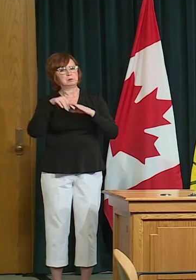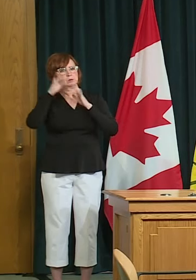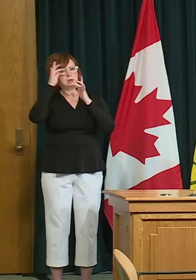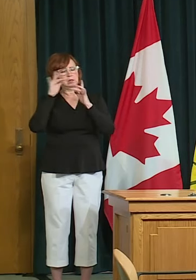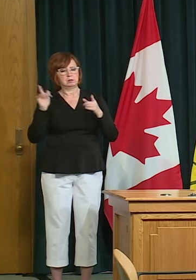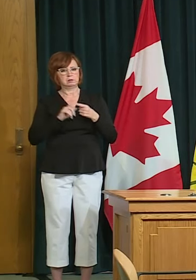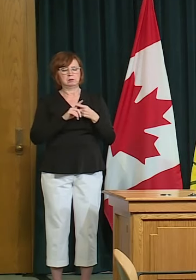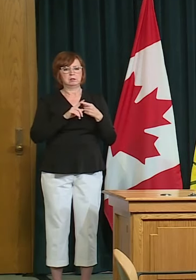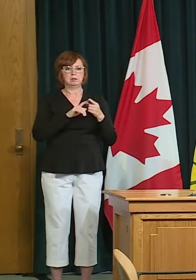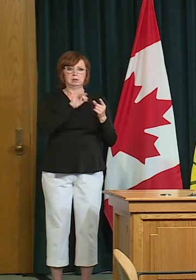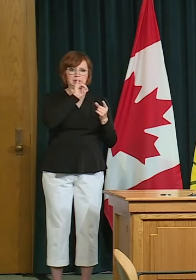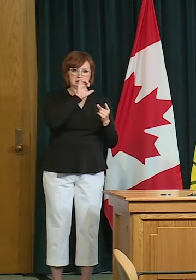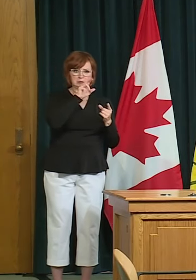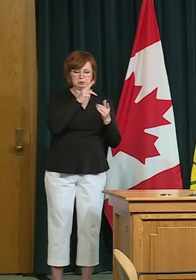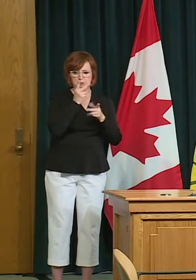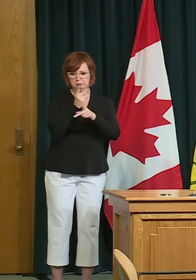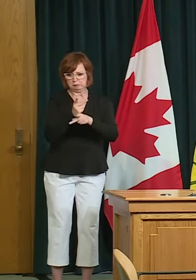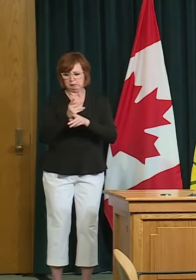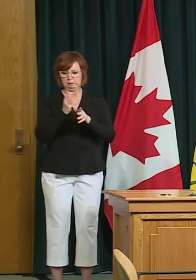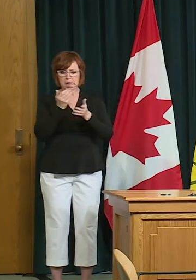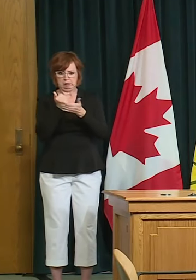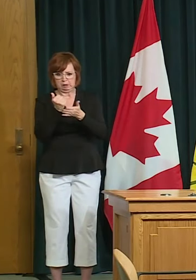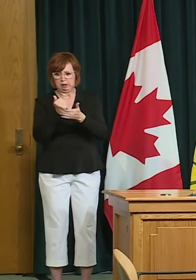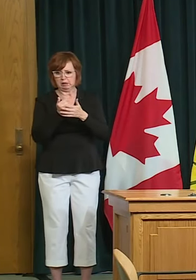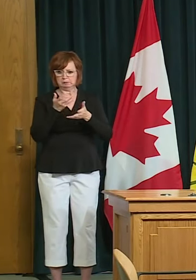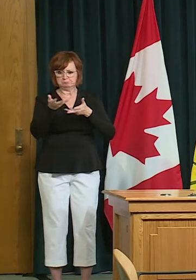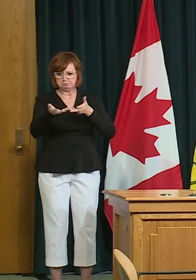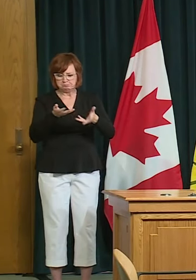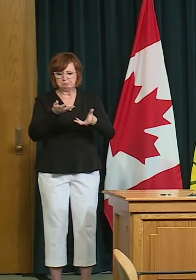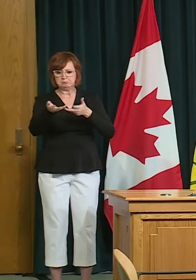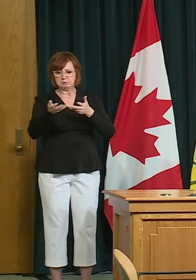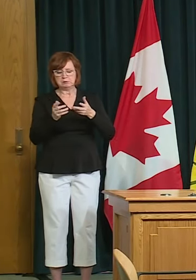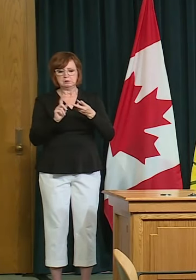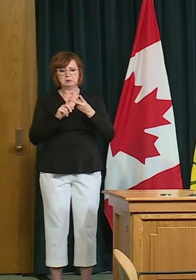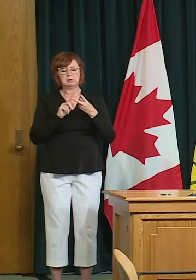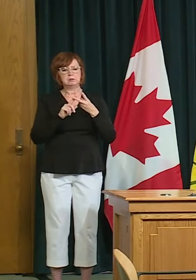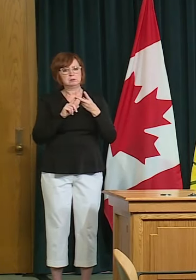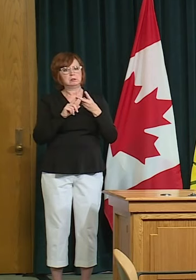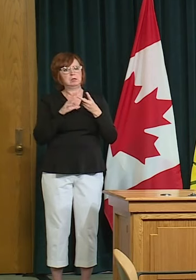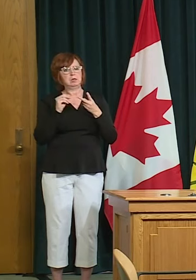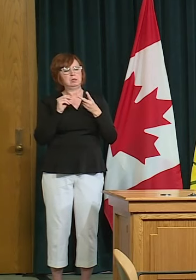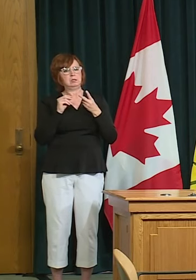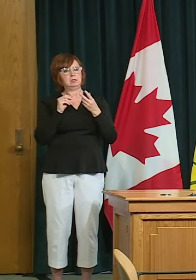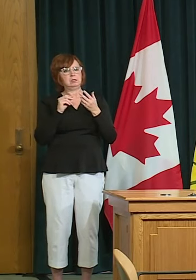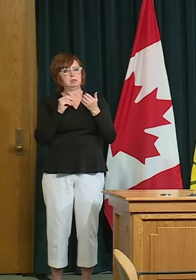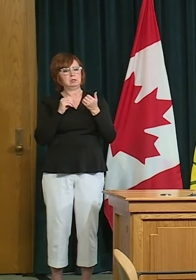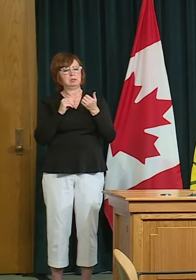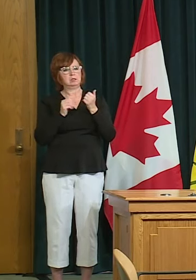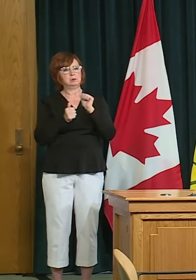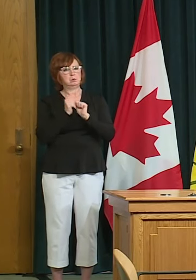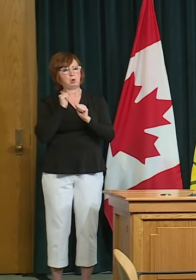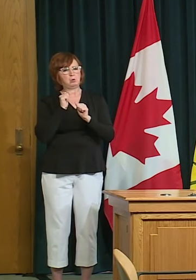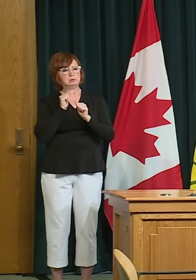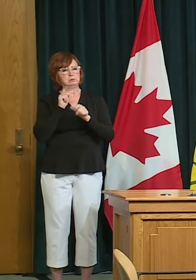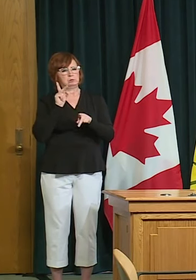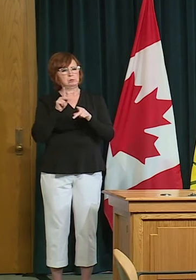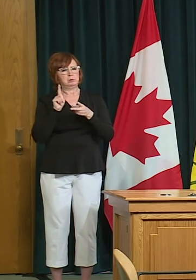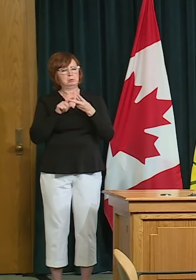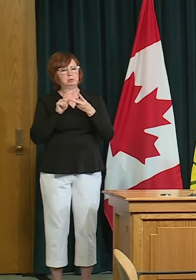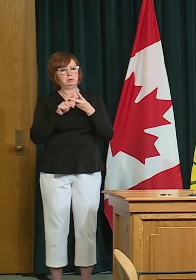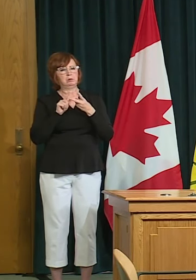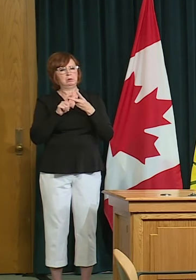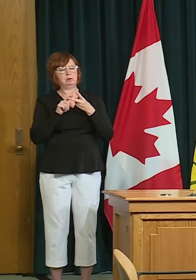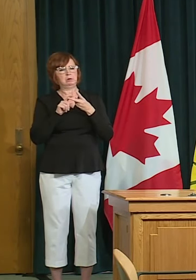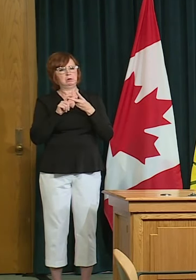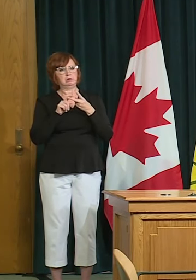icu care and acute care that for the most part is supportive but the the use of clinical